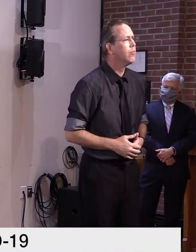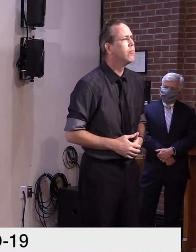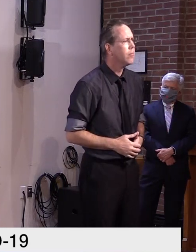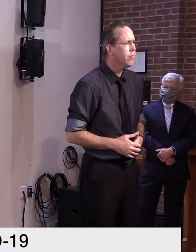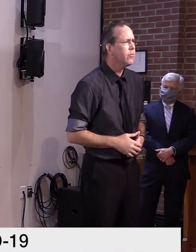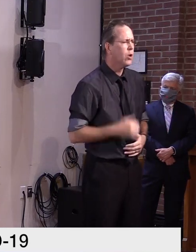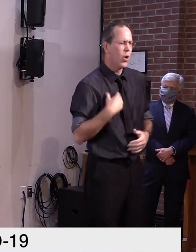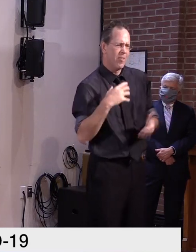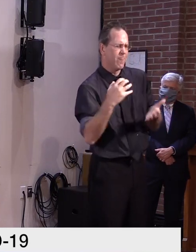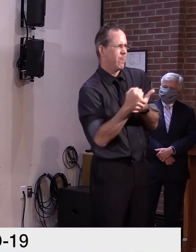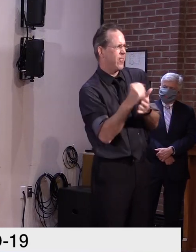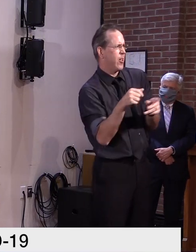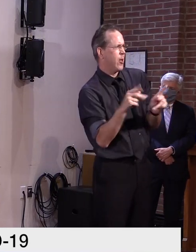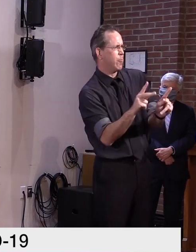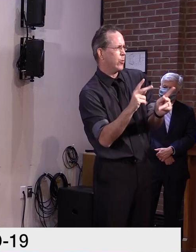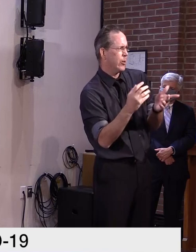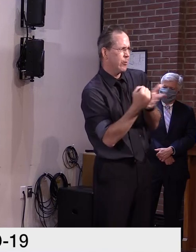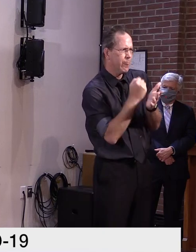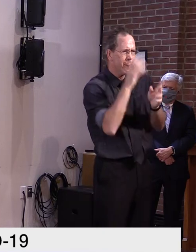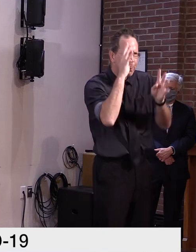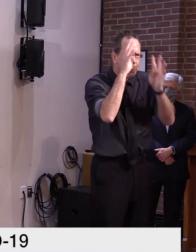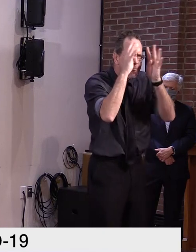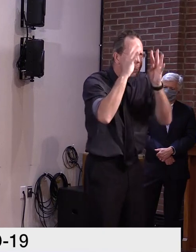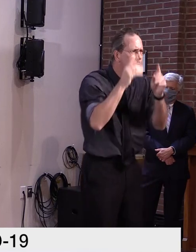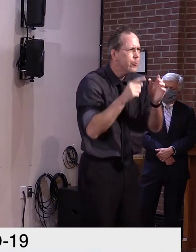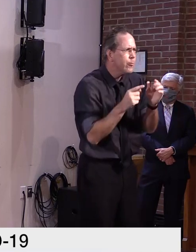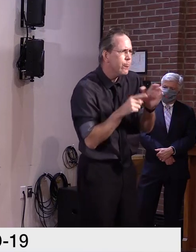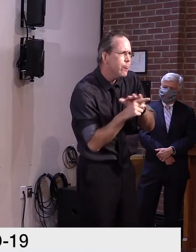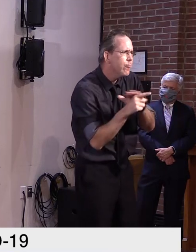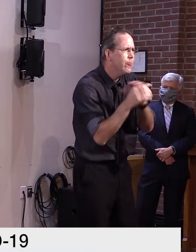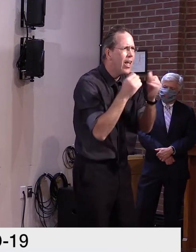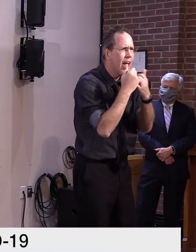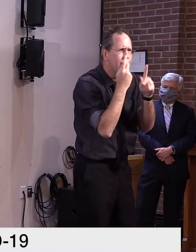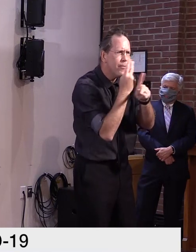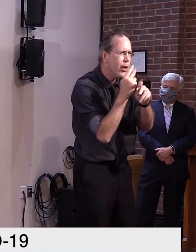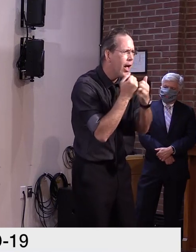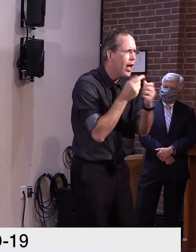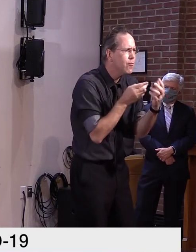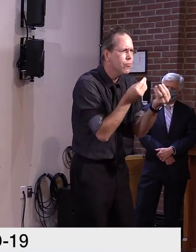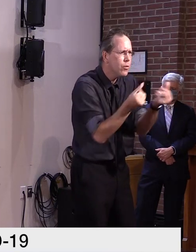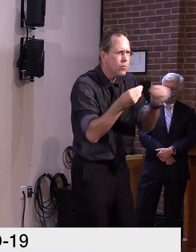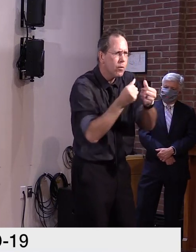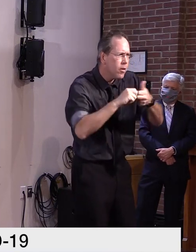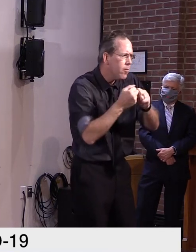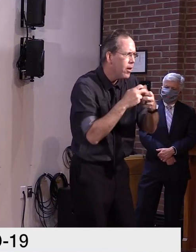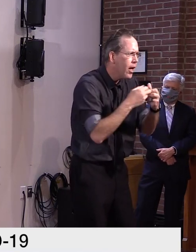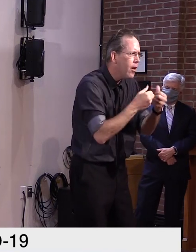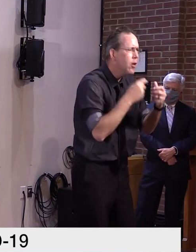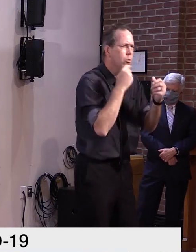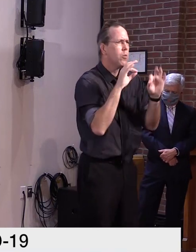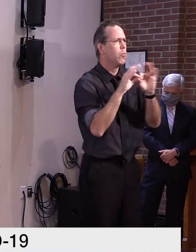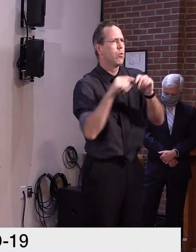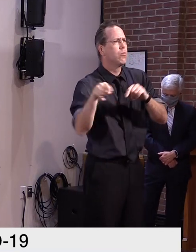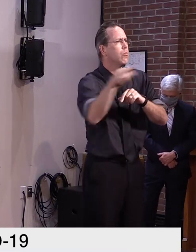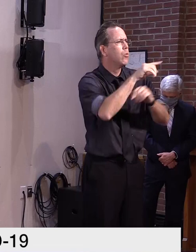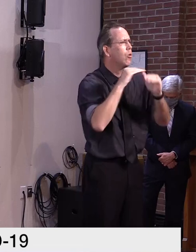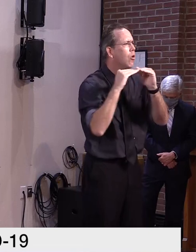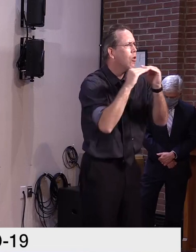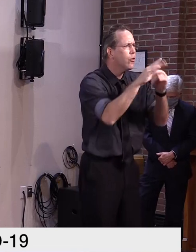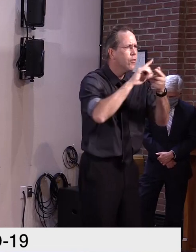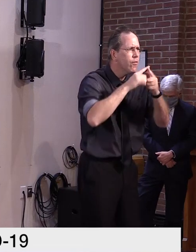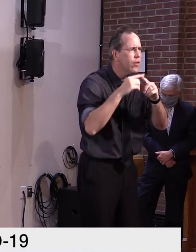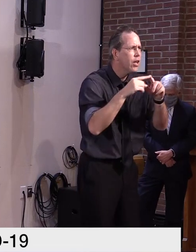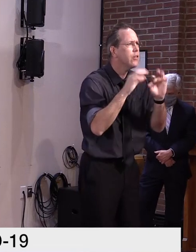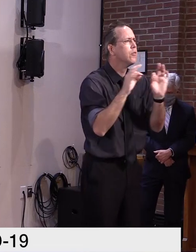for a stronger, more versatile economy. A better, more equitable education for our kids from cradle to